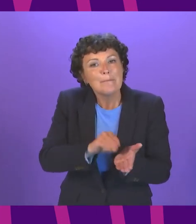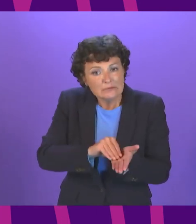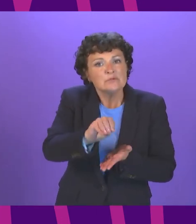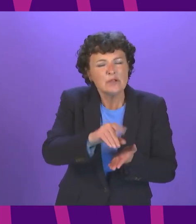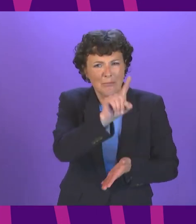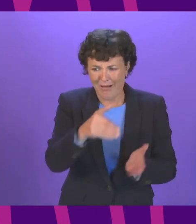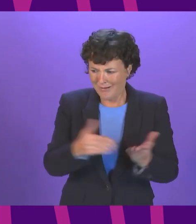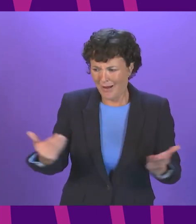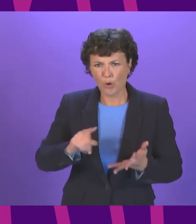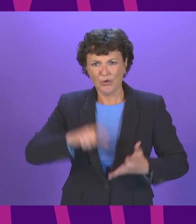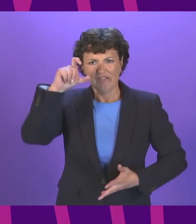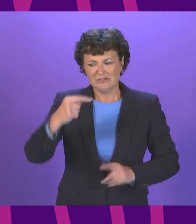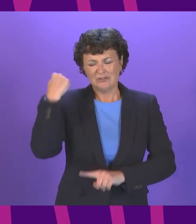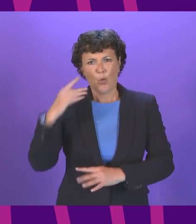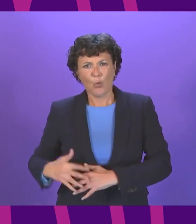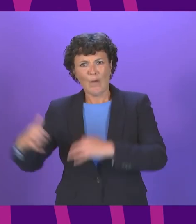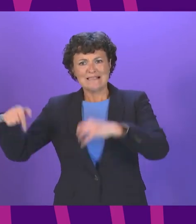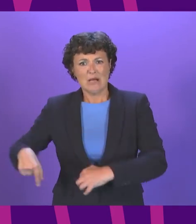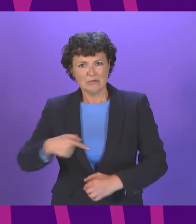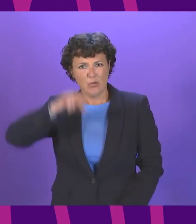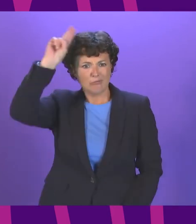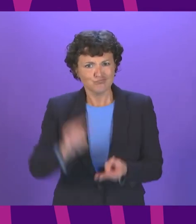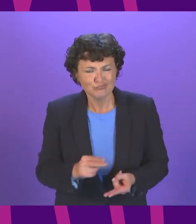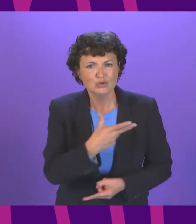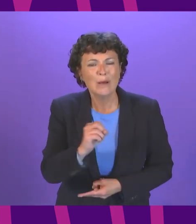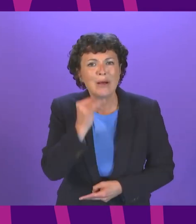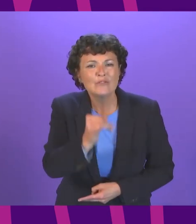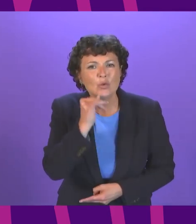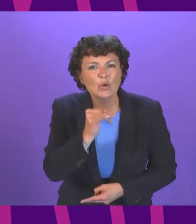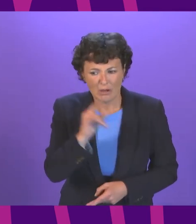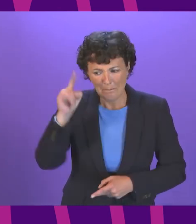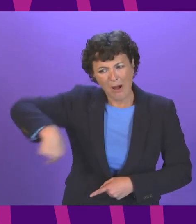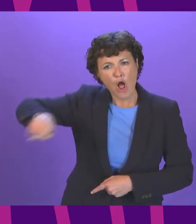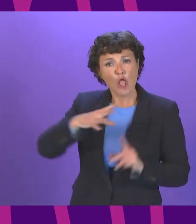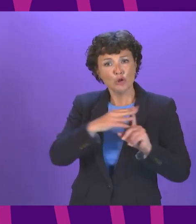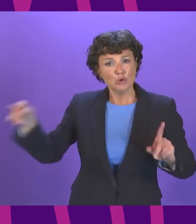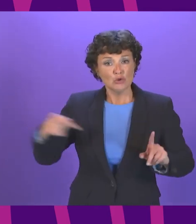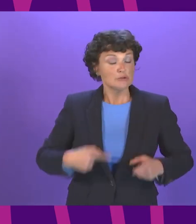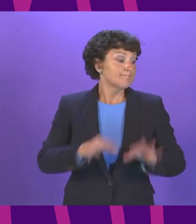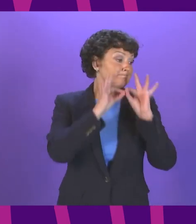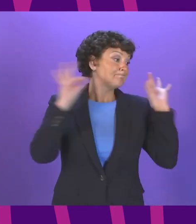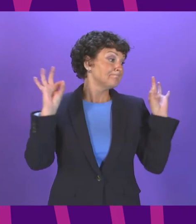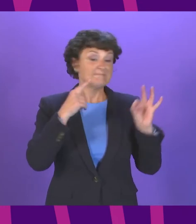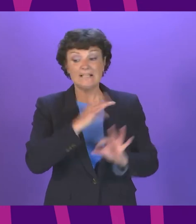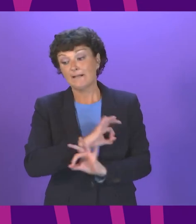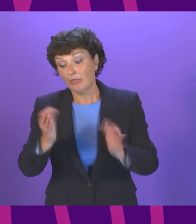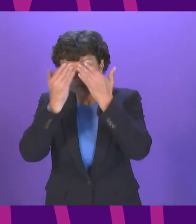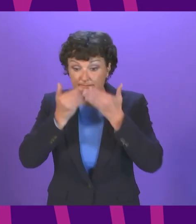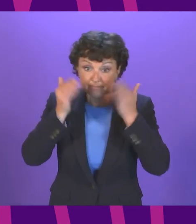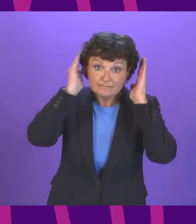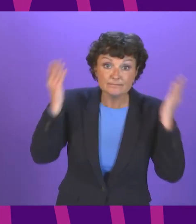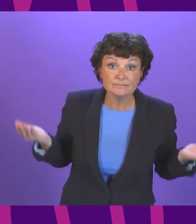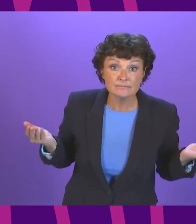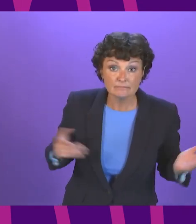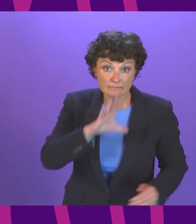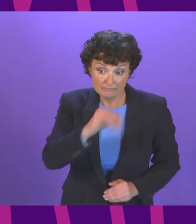opposite we hear silence on this complete silence and indeed the regional MSP who